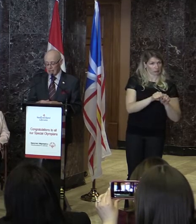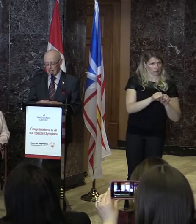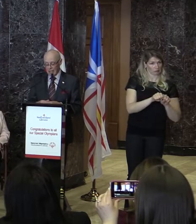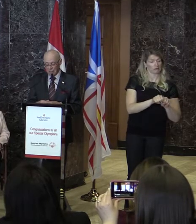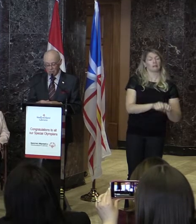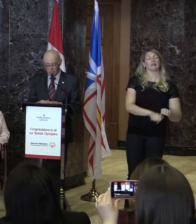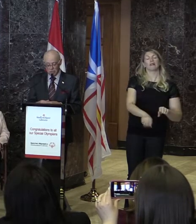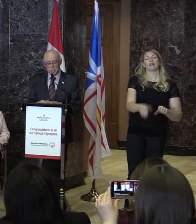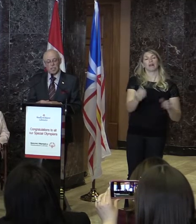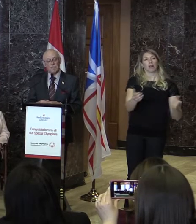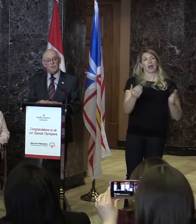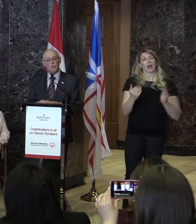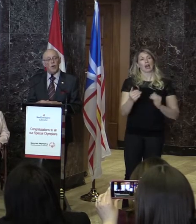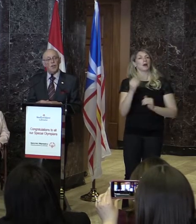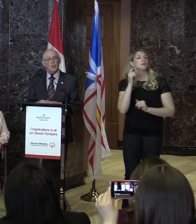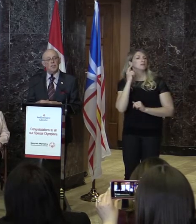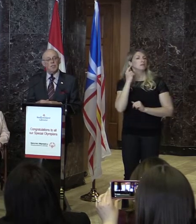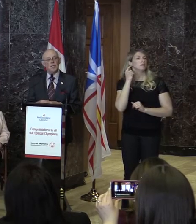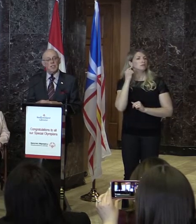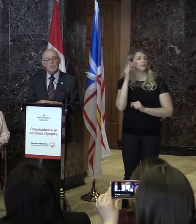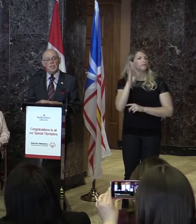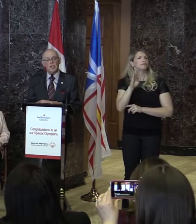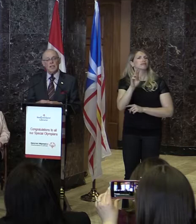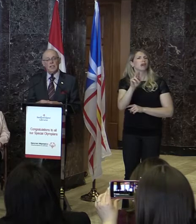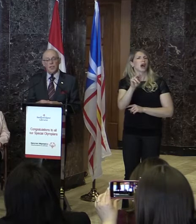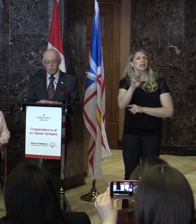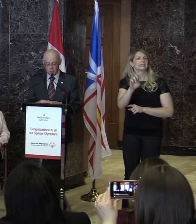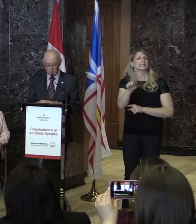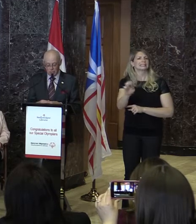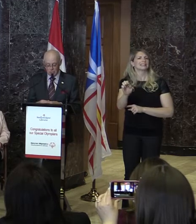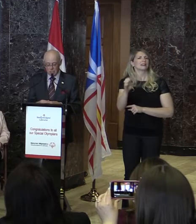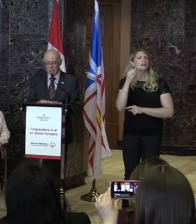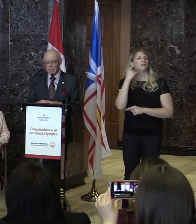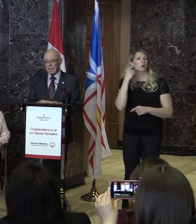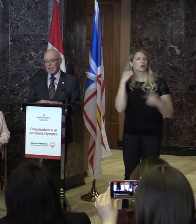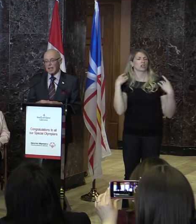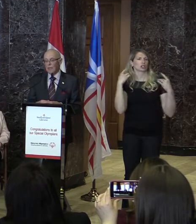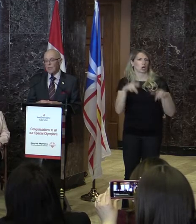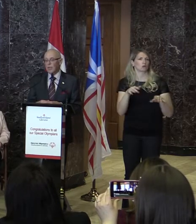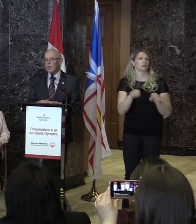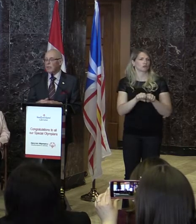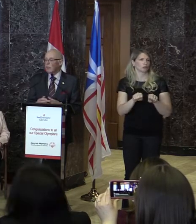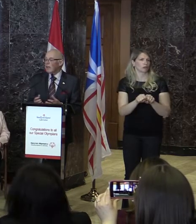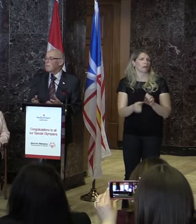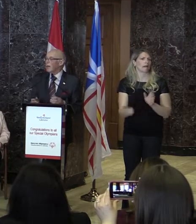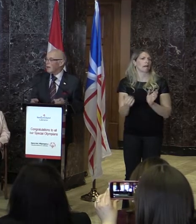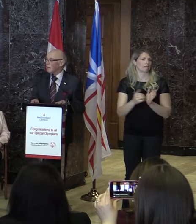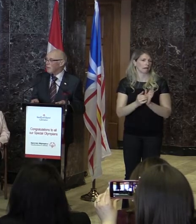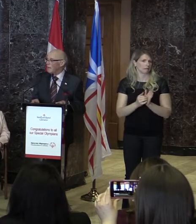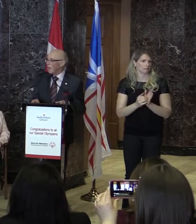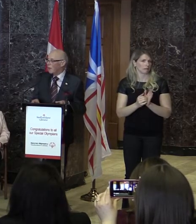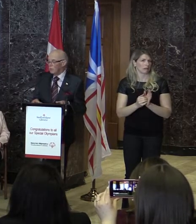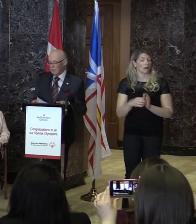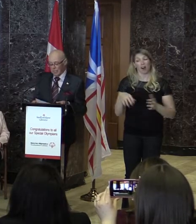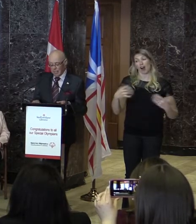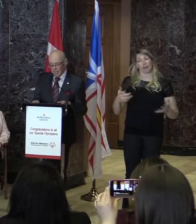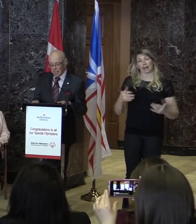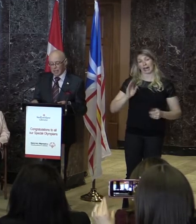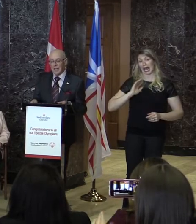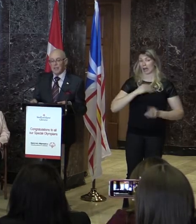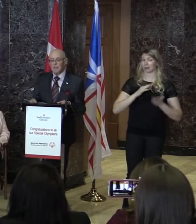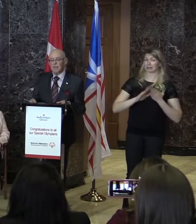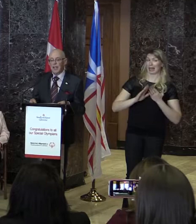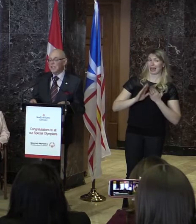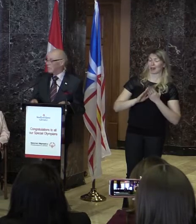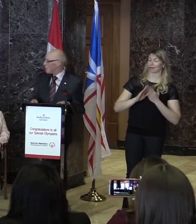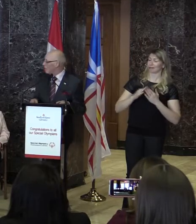and a bronze for the 100 meter snowshoeing race. We're all very proud of her back home and